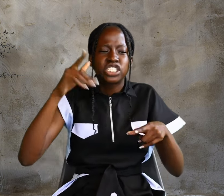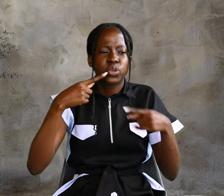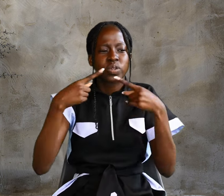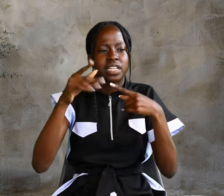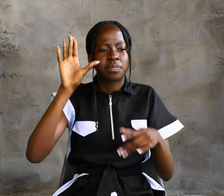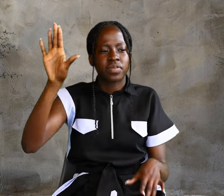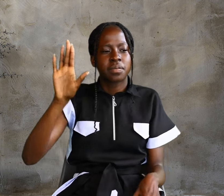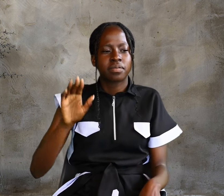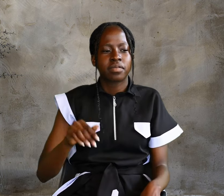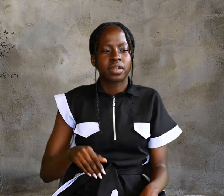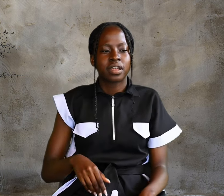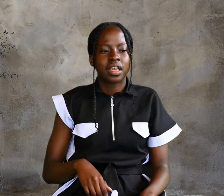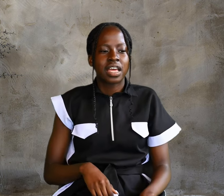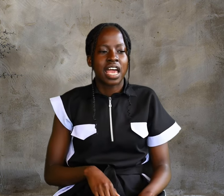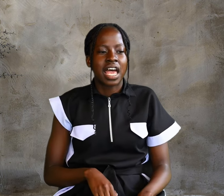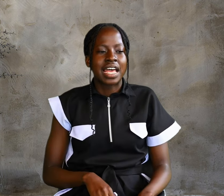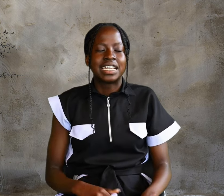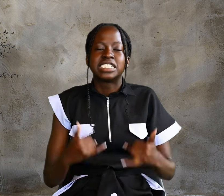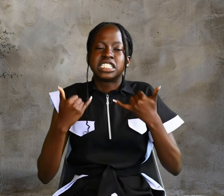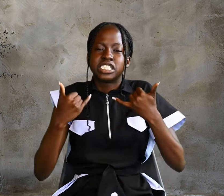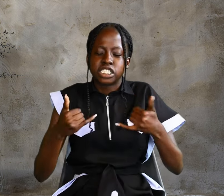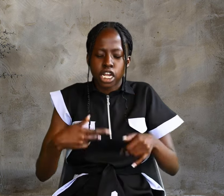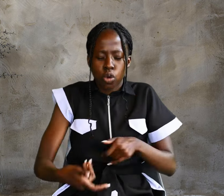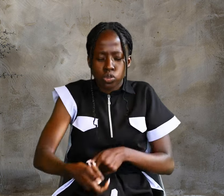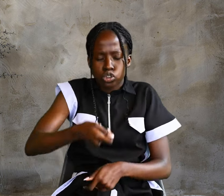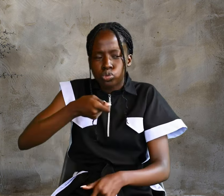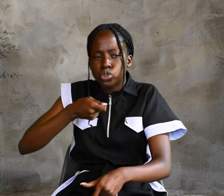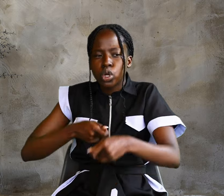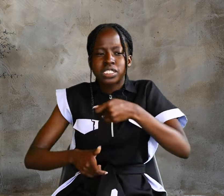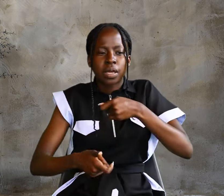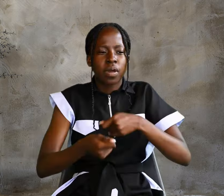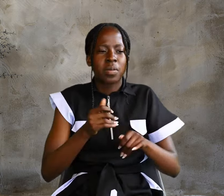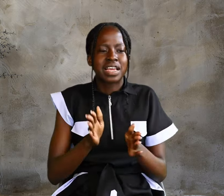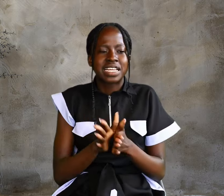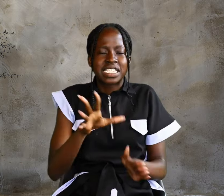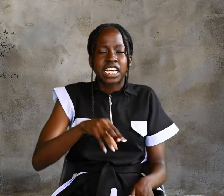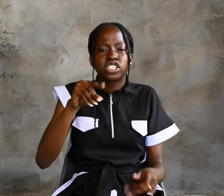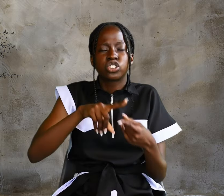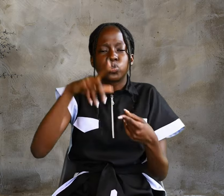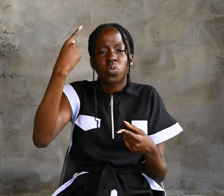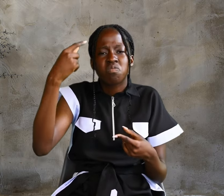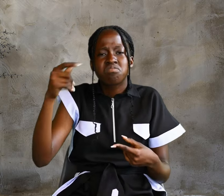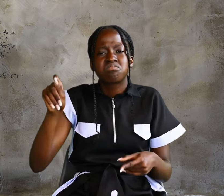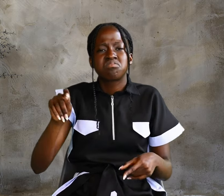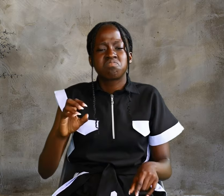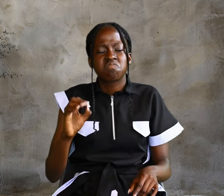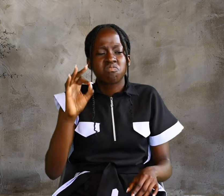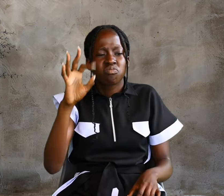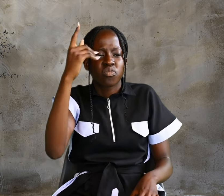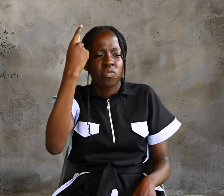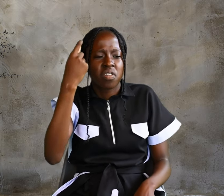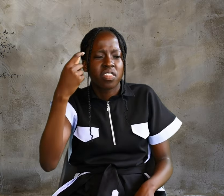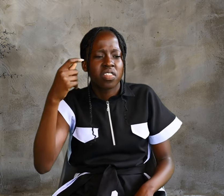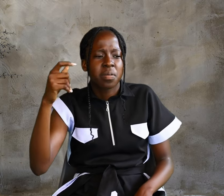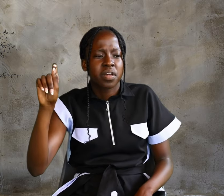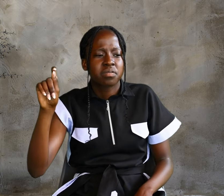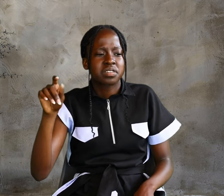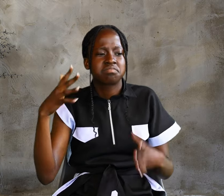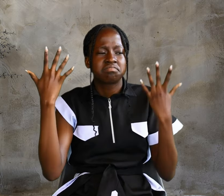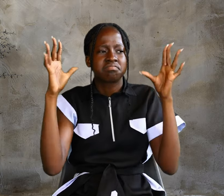told them, Now draw some out and take it to the master of the banquet. They did